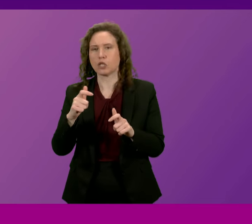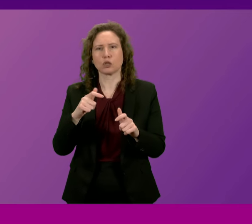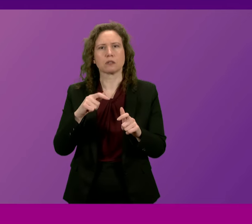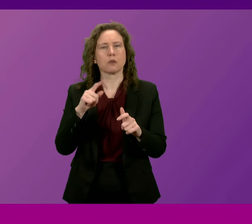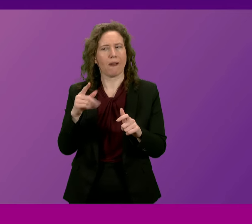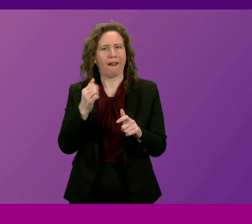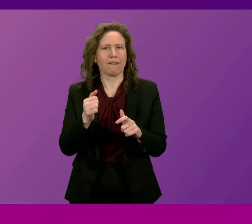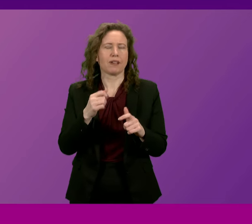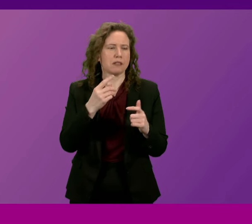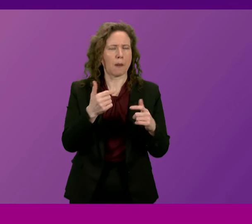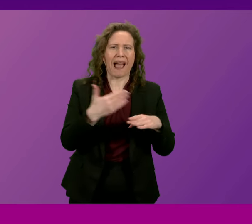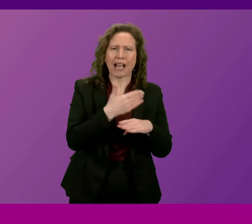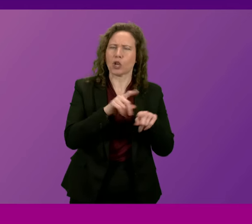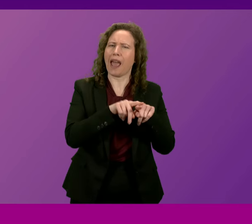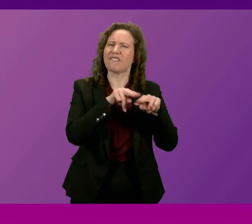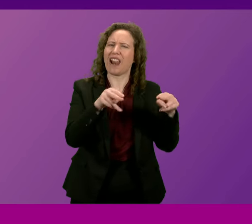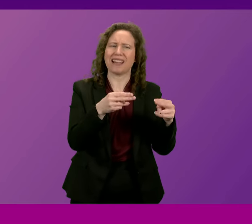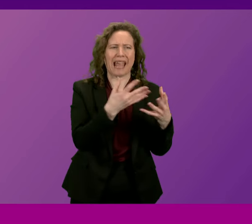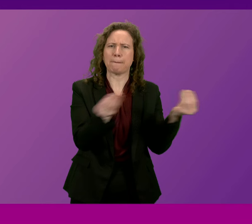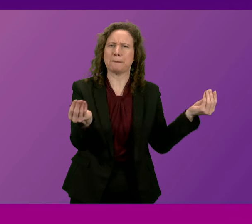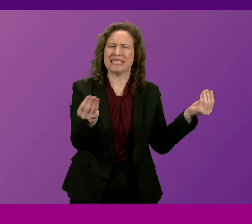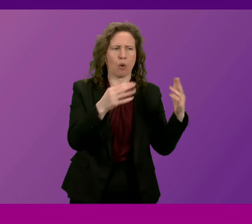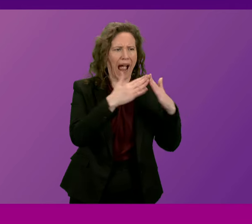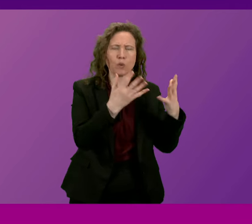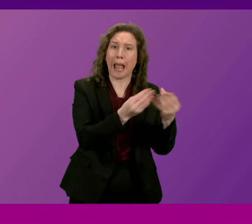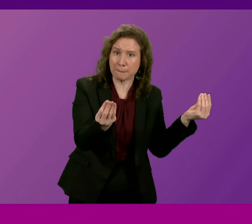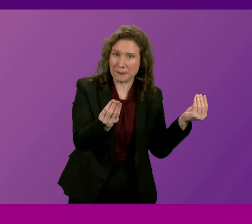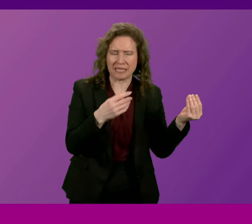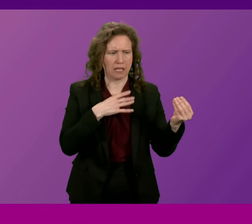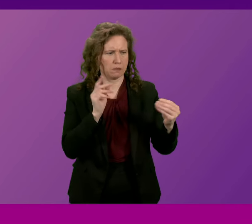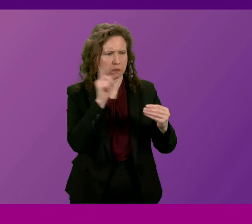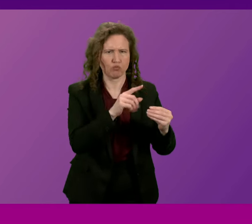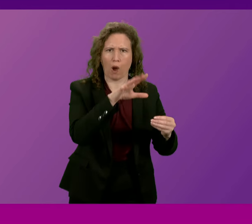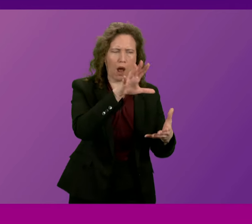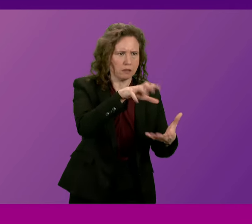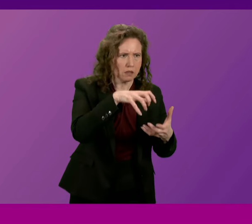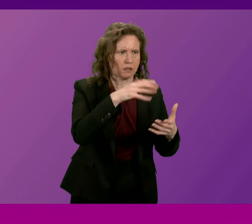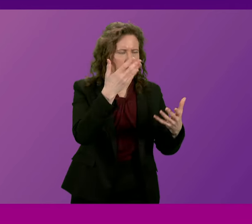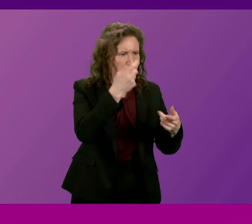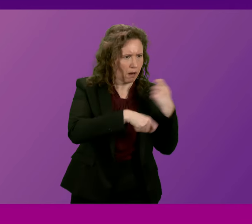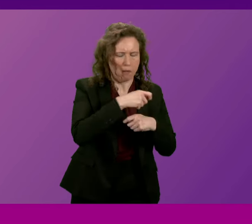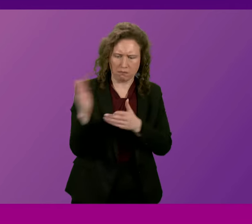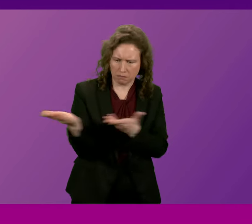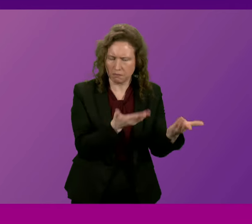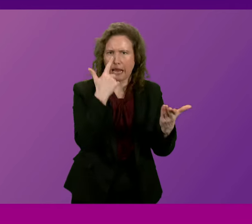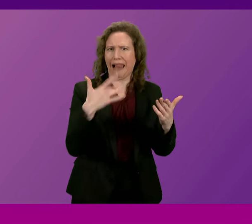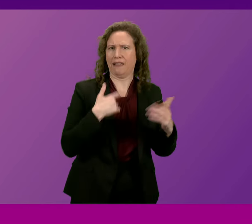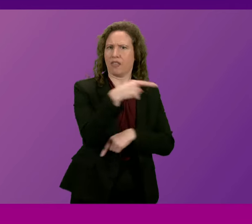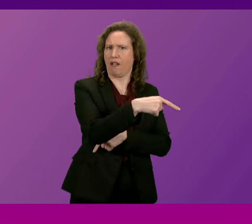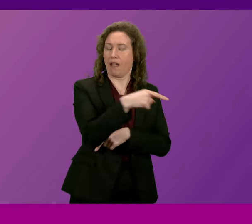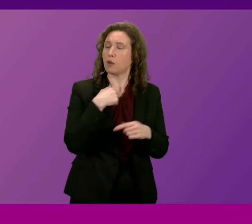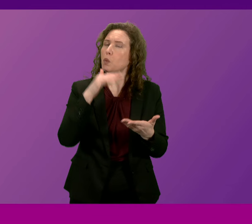action on voids, for example. So, the City of Edinburgh Council has reduced the overall number of voids in their properties by